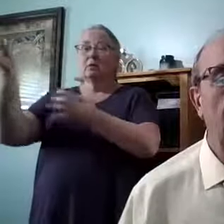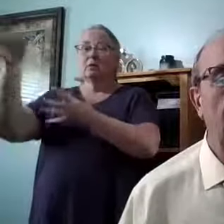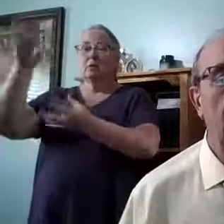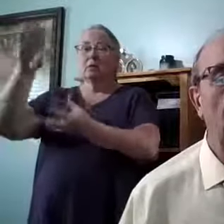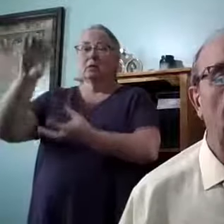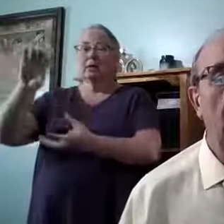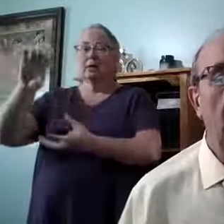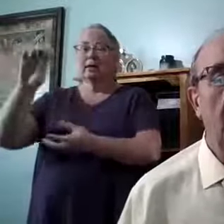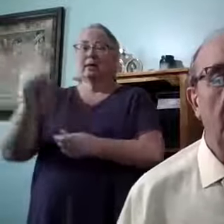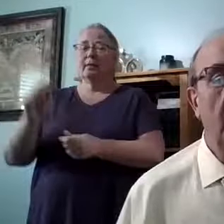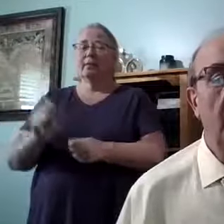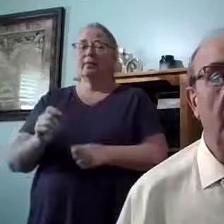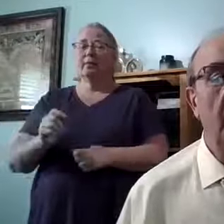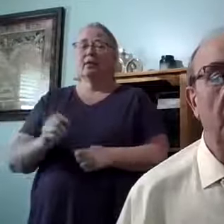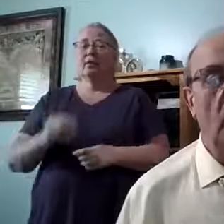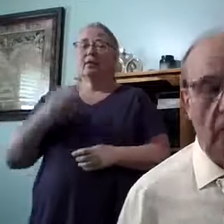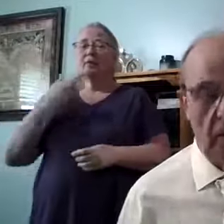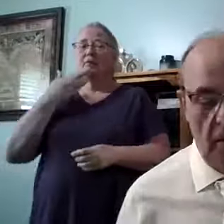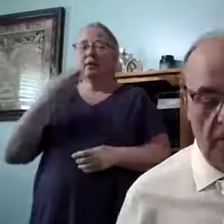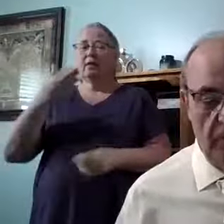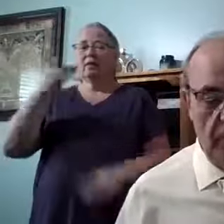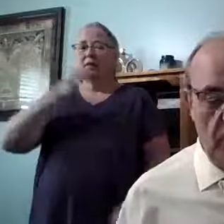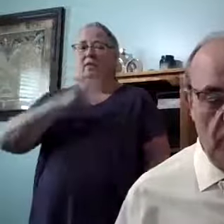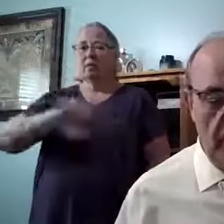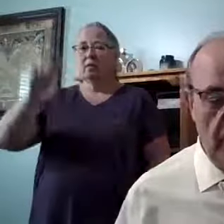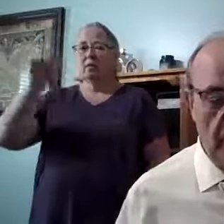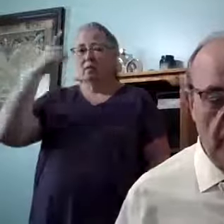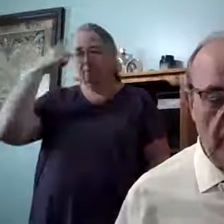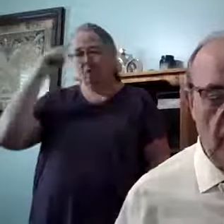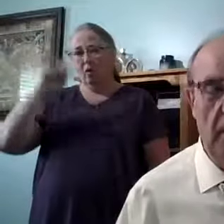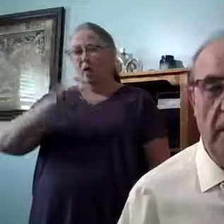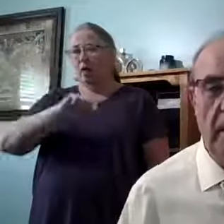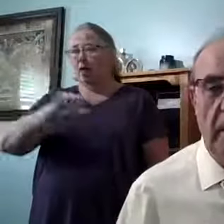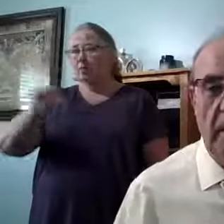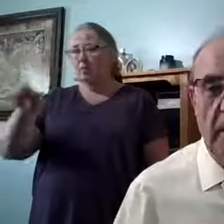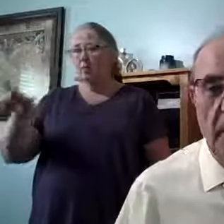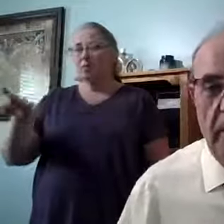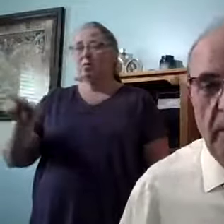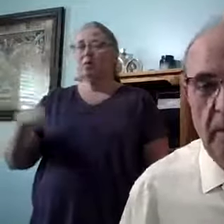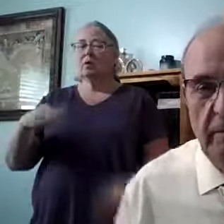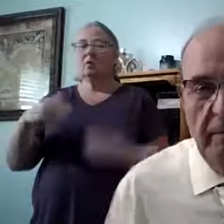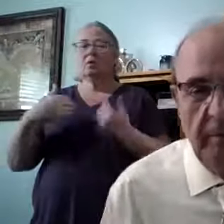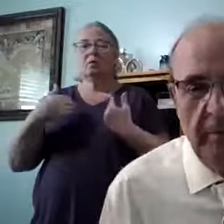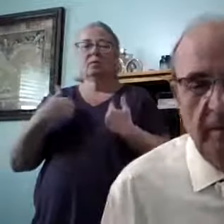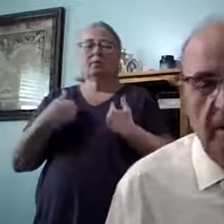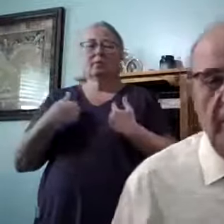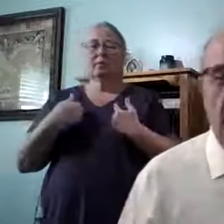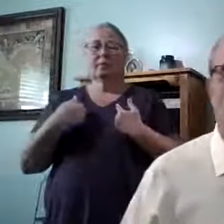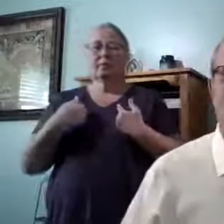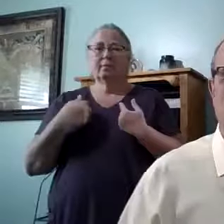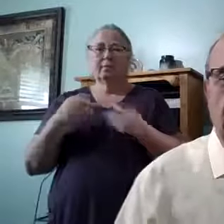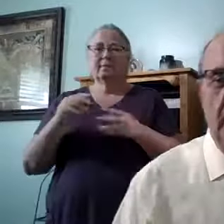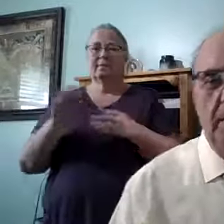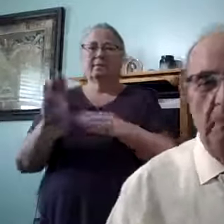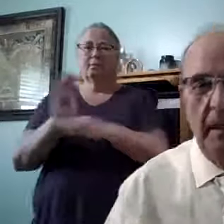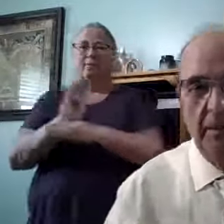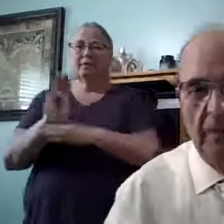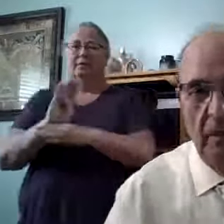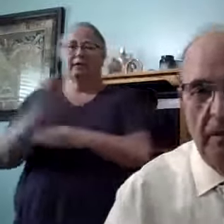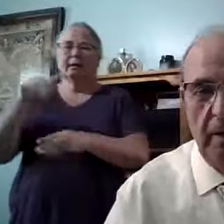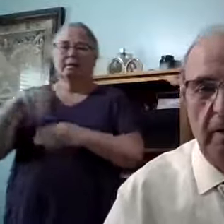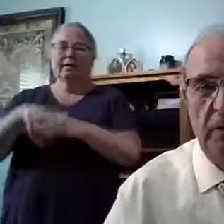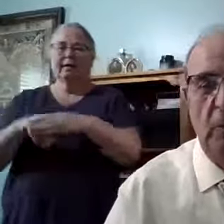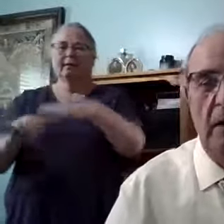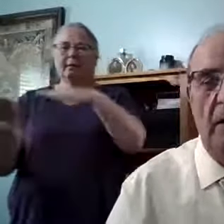And so thank the Lord for all of you. And we're, we've been a very busy. I've been in the